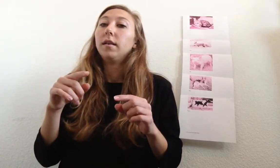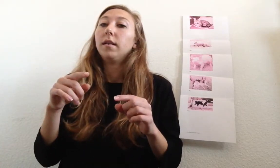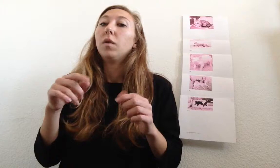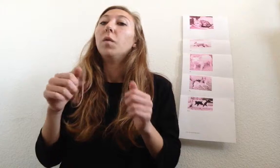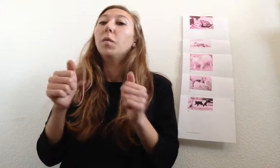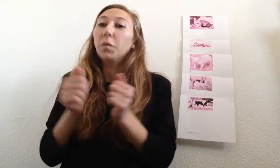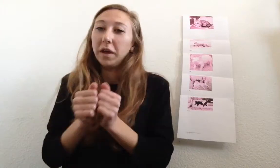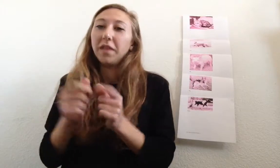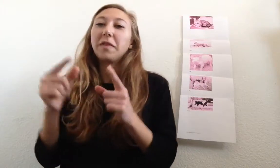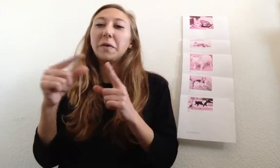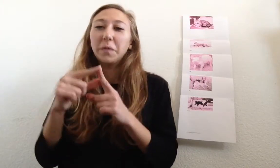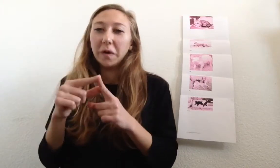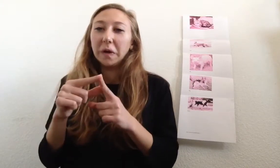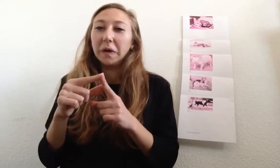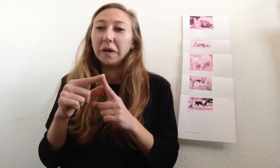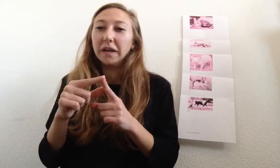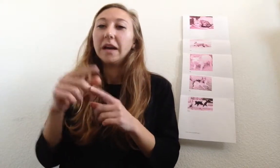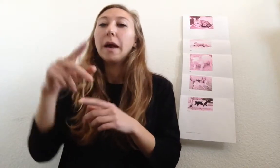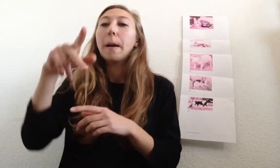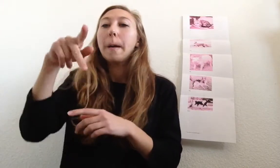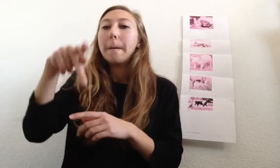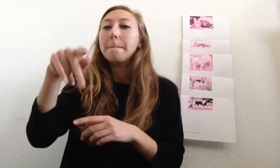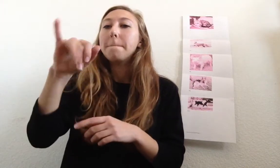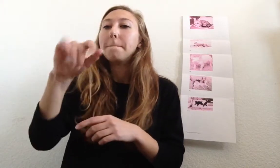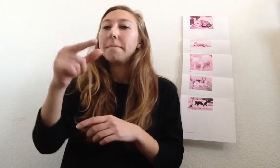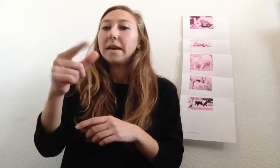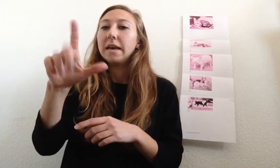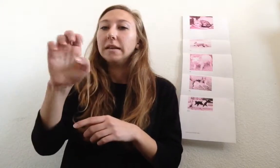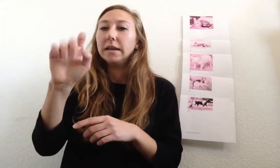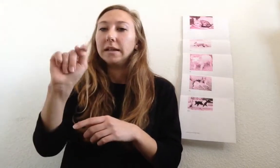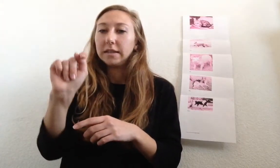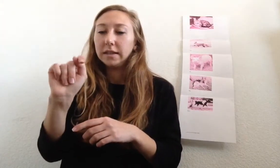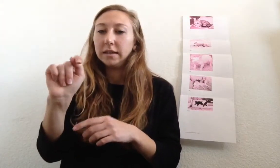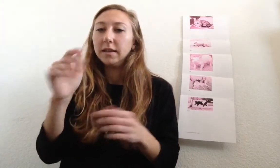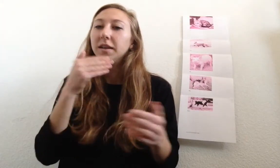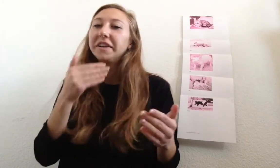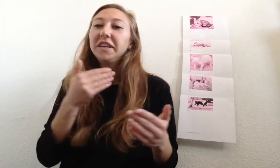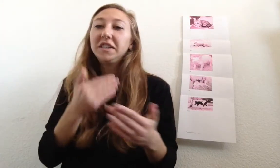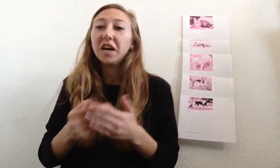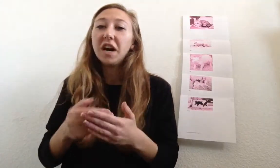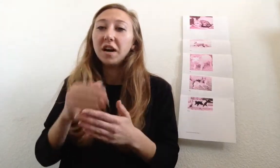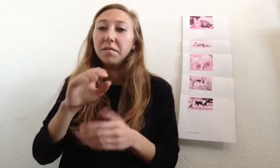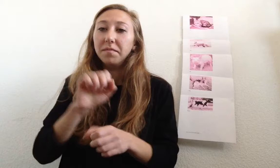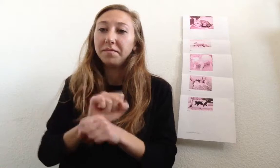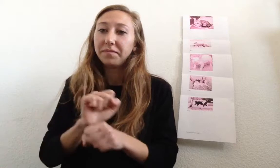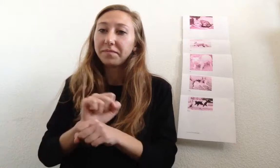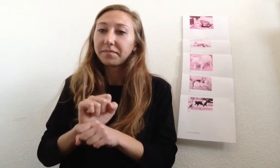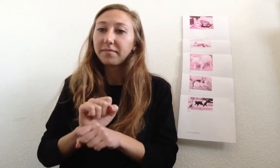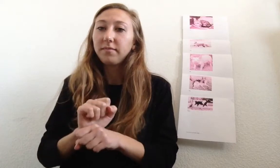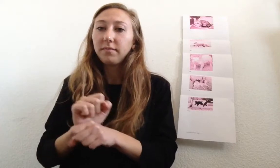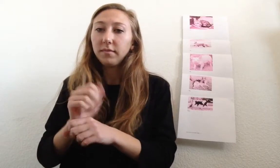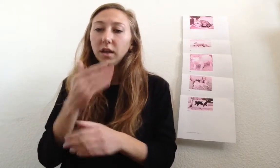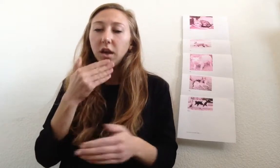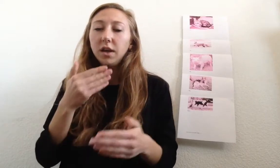with the word piglet. Good job. Good.